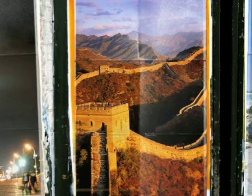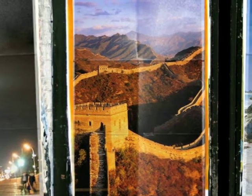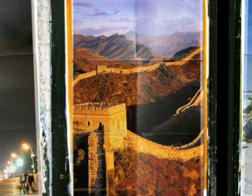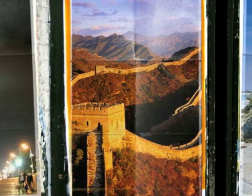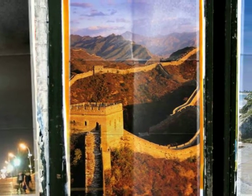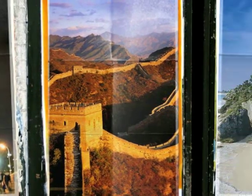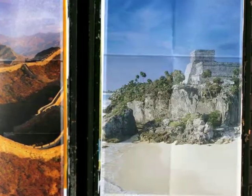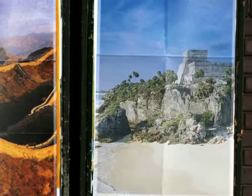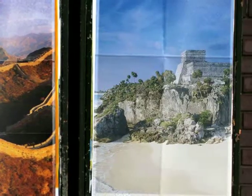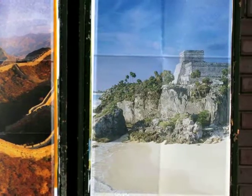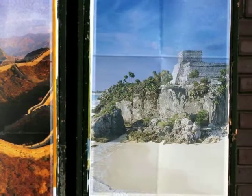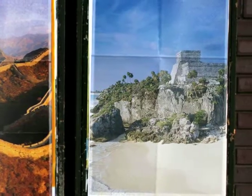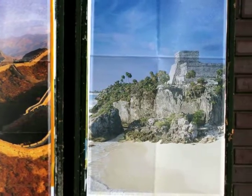You Thank